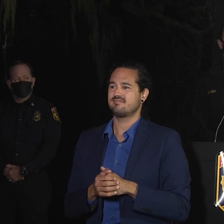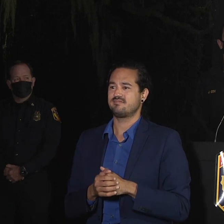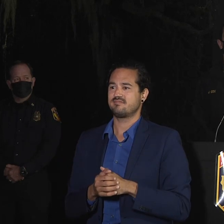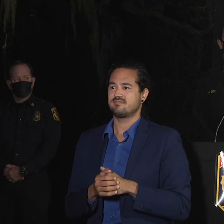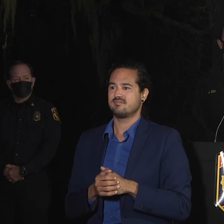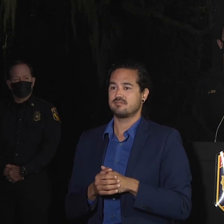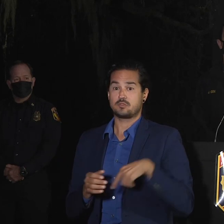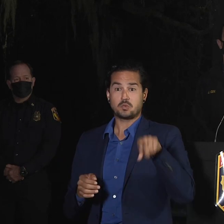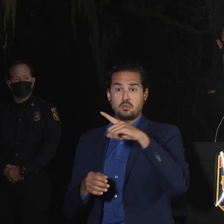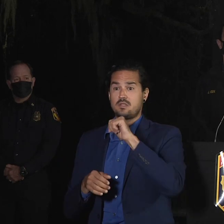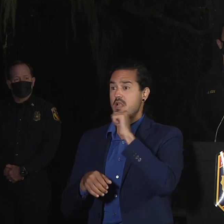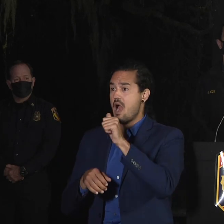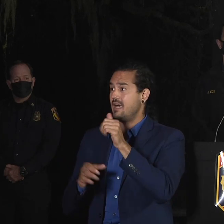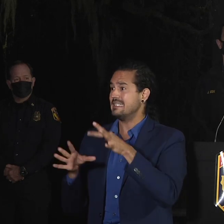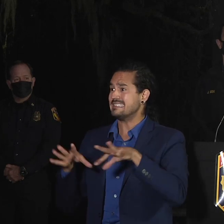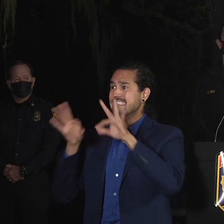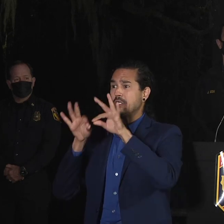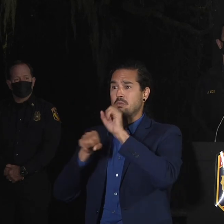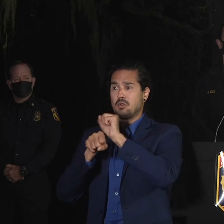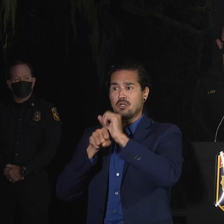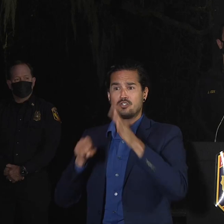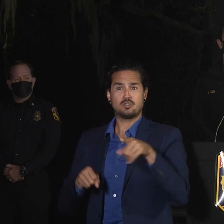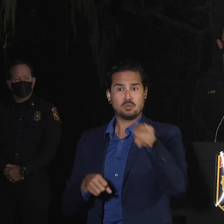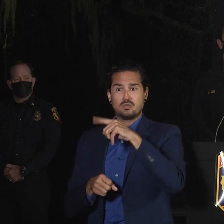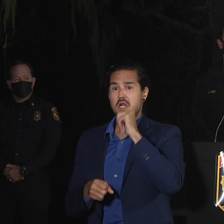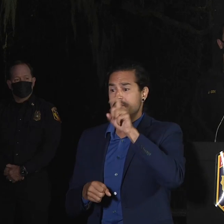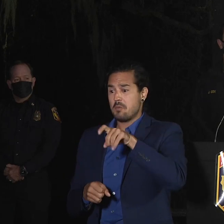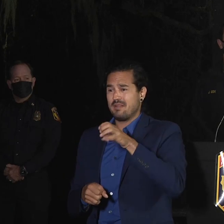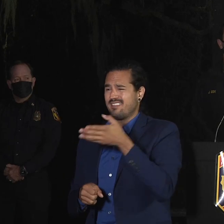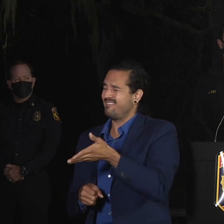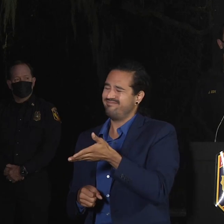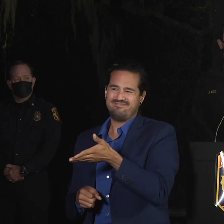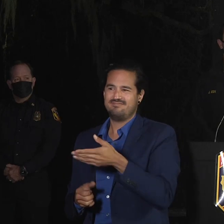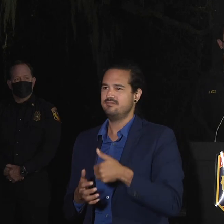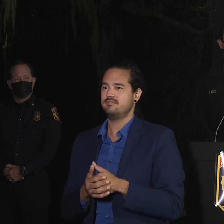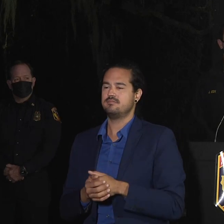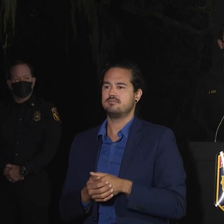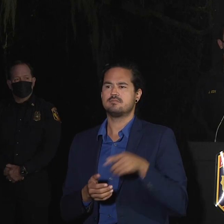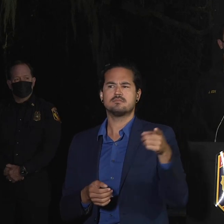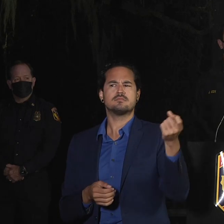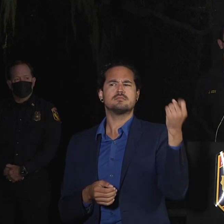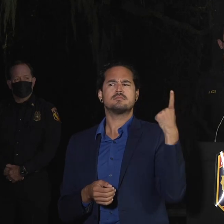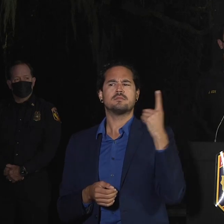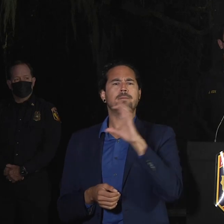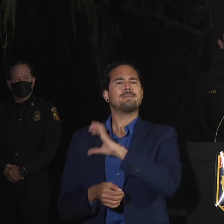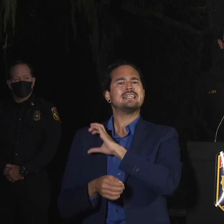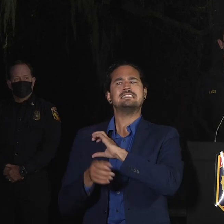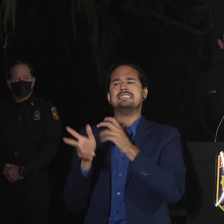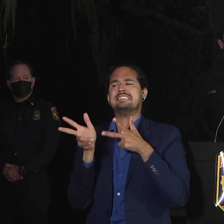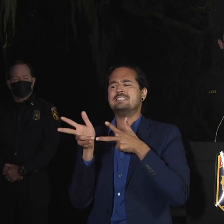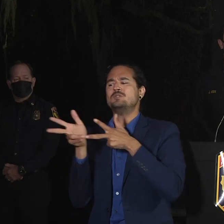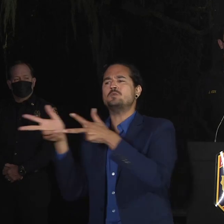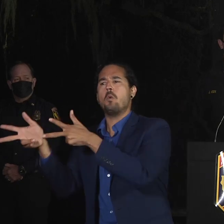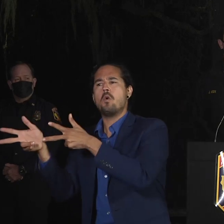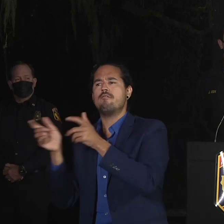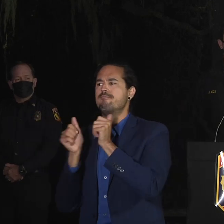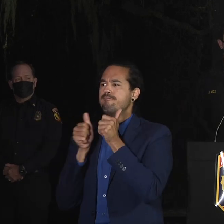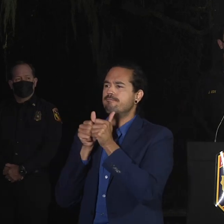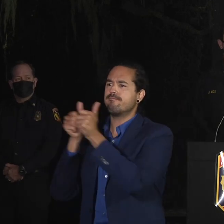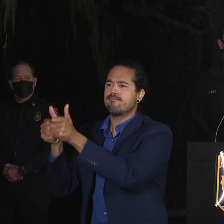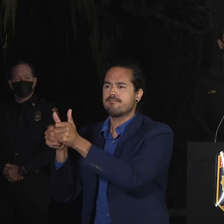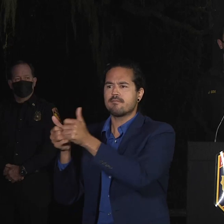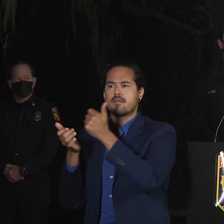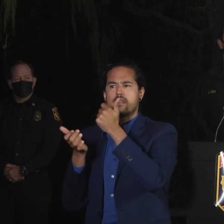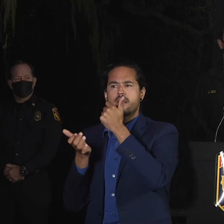Does that answer your question, Tom? It was police escorts. There's chatter that there are police escorts that are letting people back in to gather